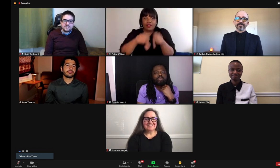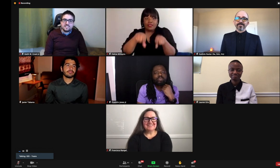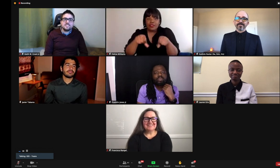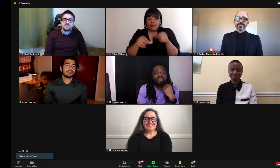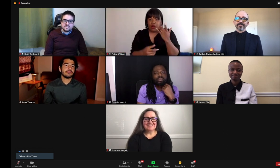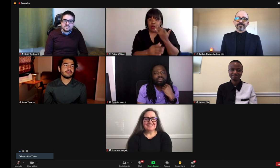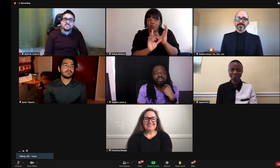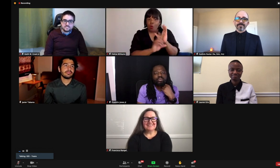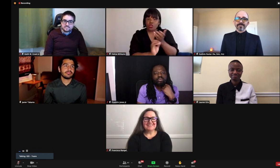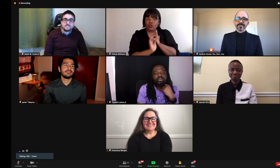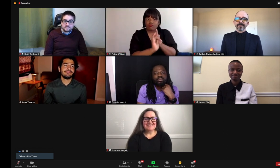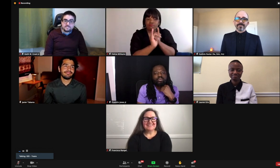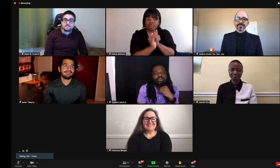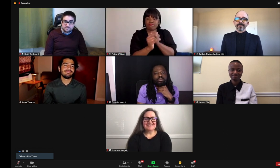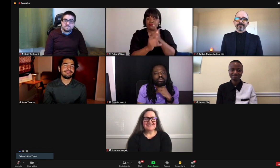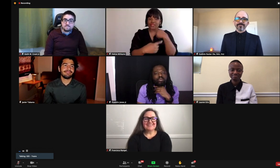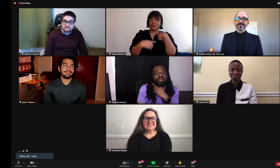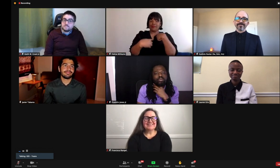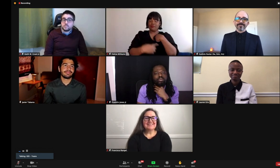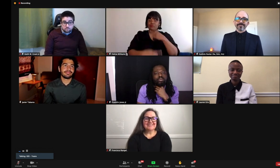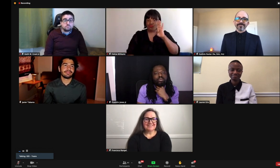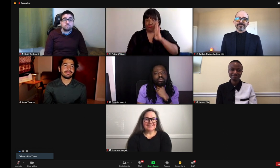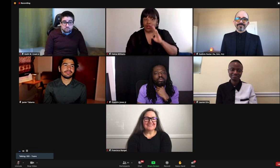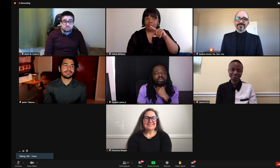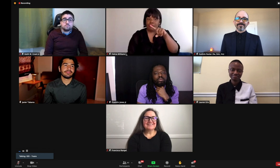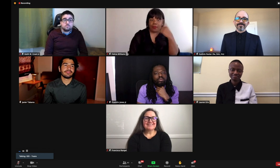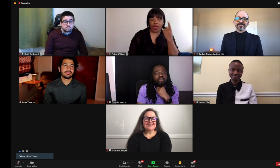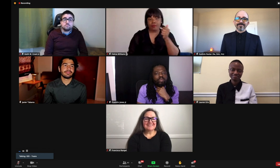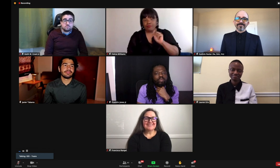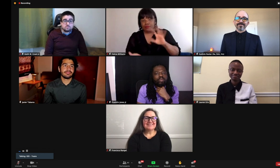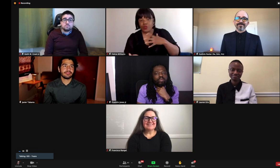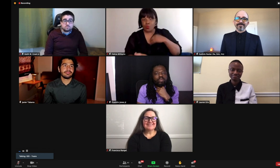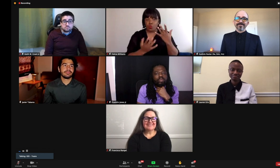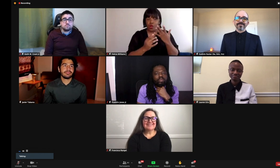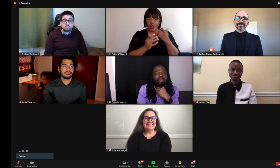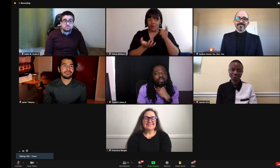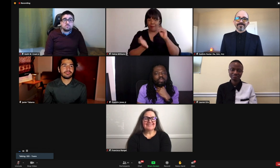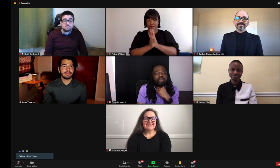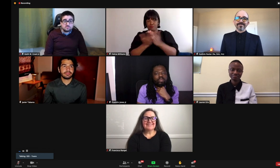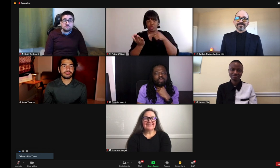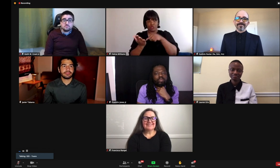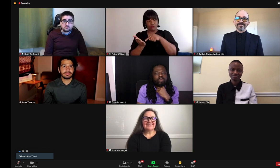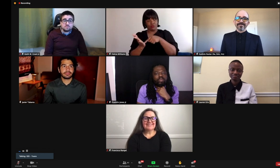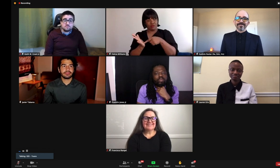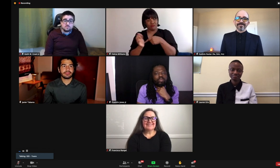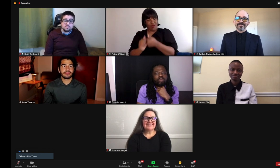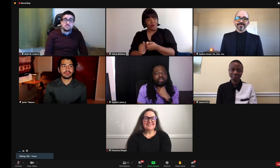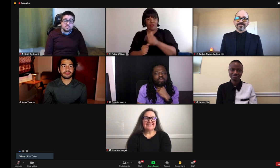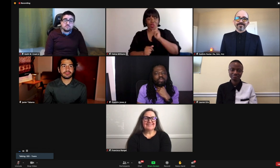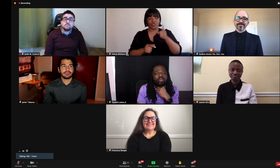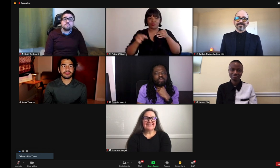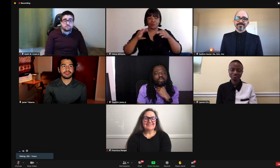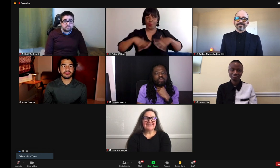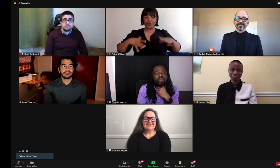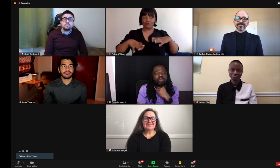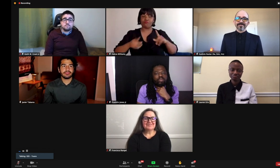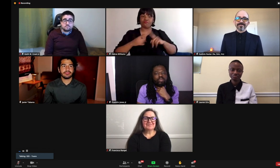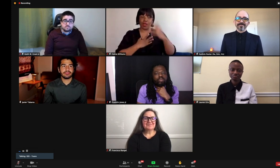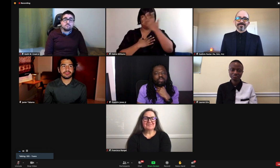there are questions about to what level of detail you need to make descriptions. And sometimes it's appropriate for you to describe hair color, skin color,